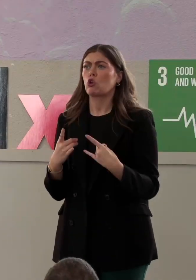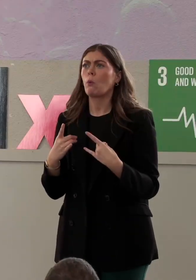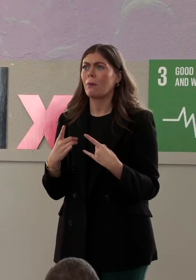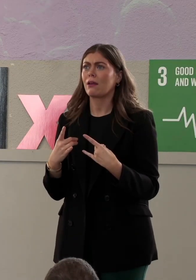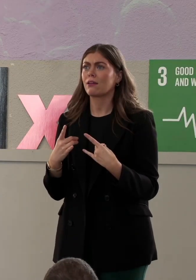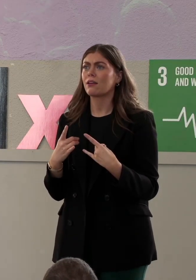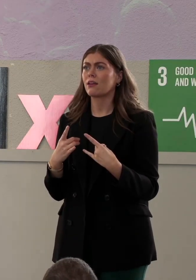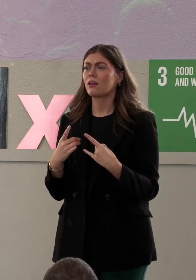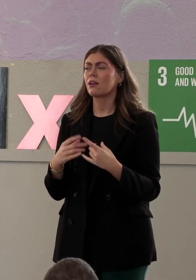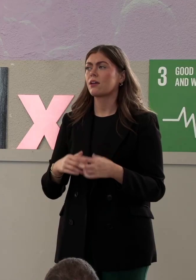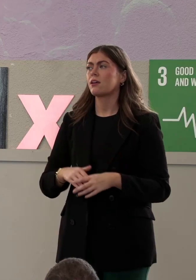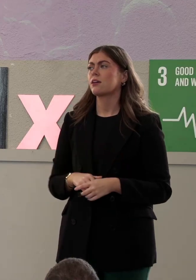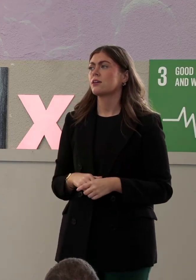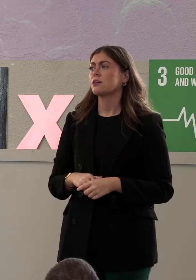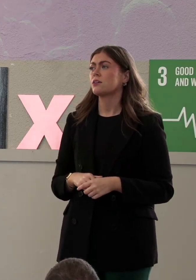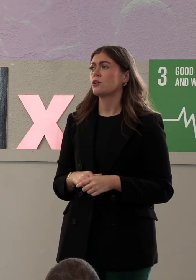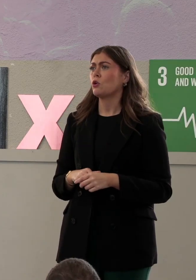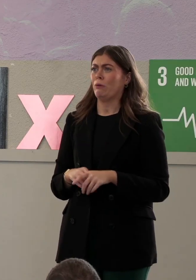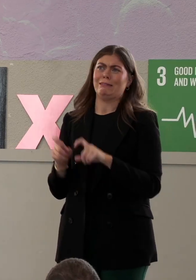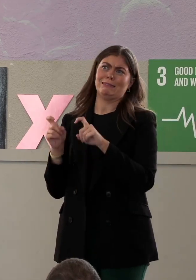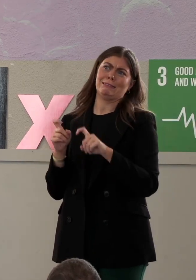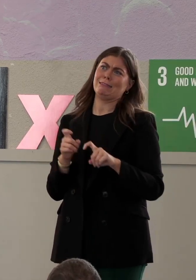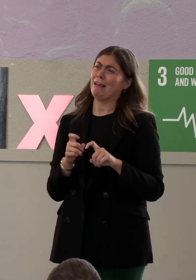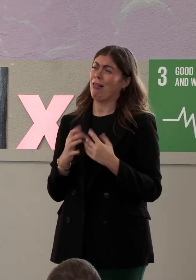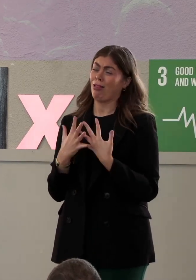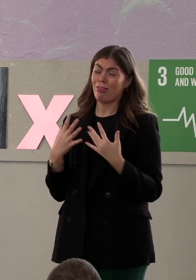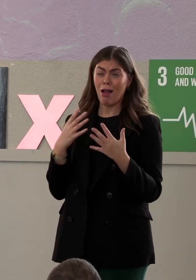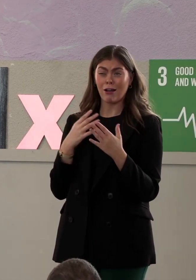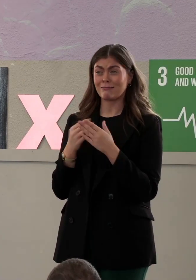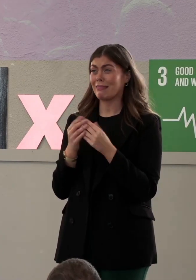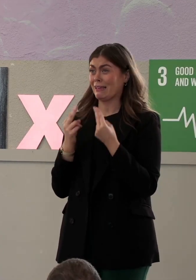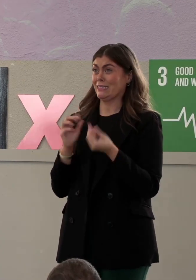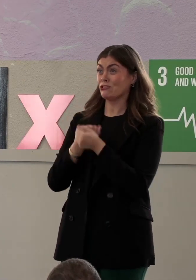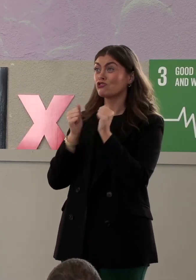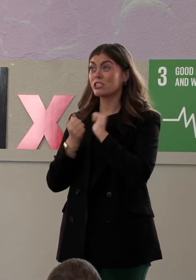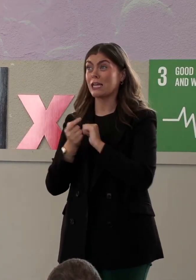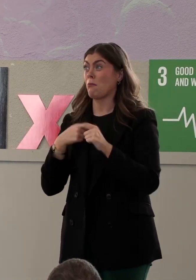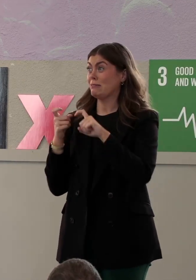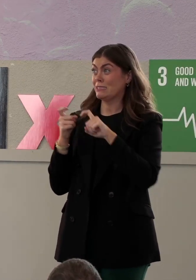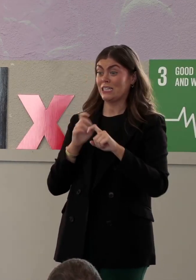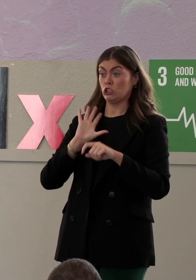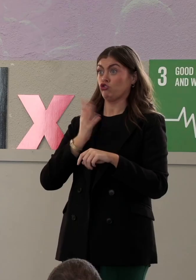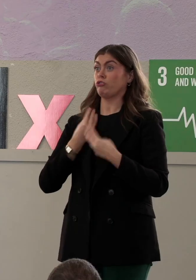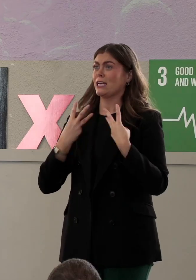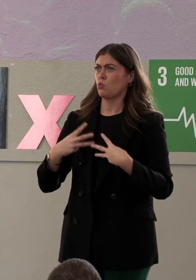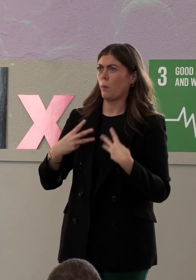expect at the moment. We still have a way to go. I'm still a trans woman. I still tick a box.